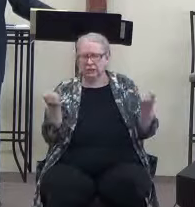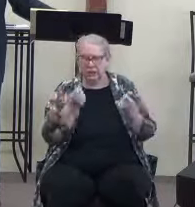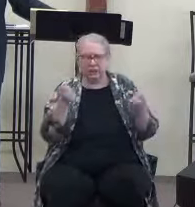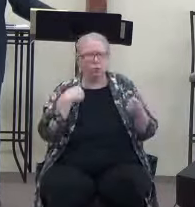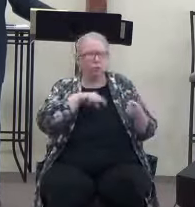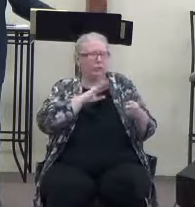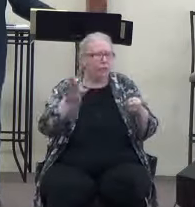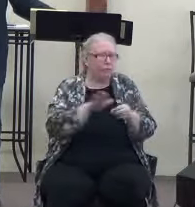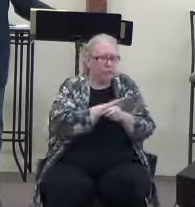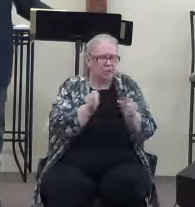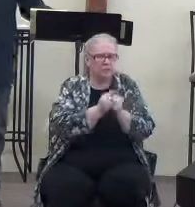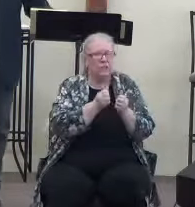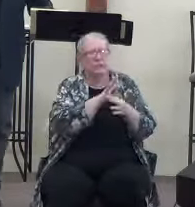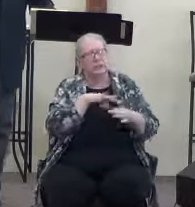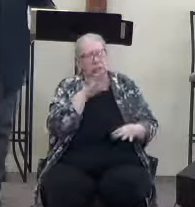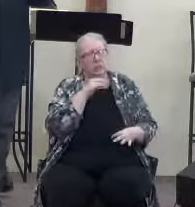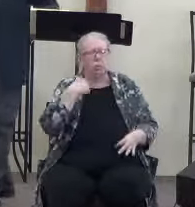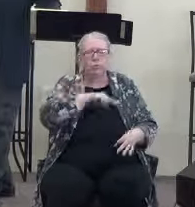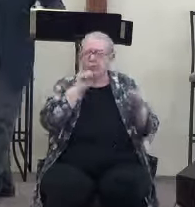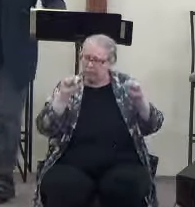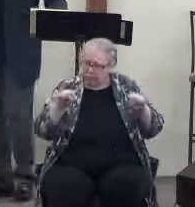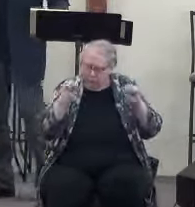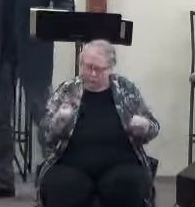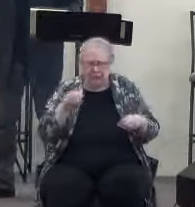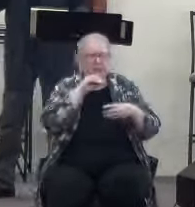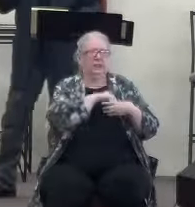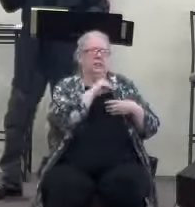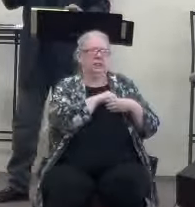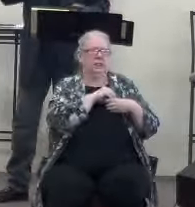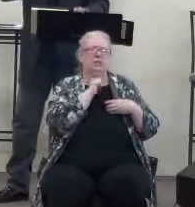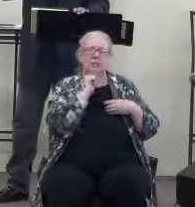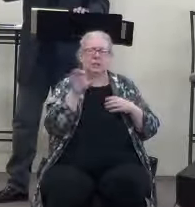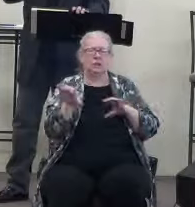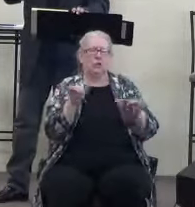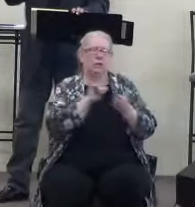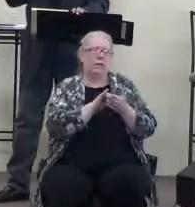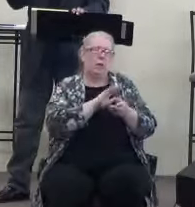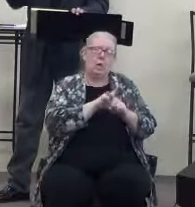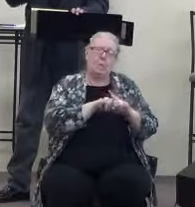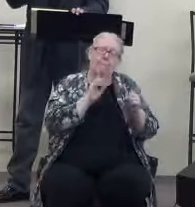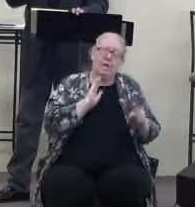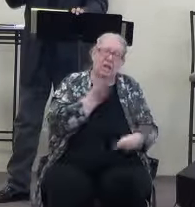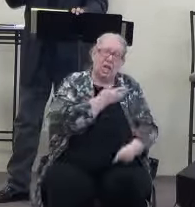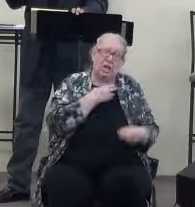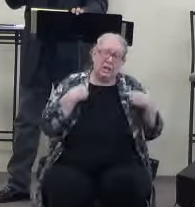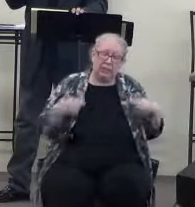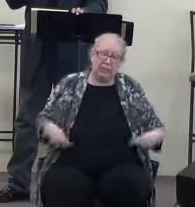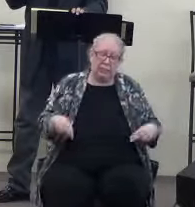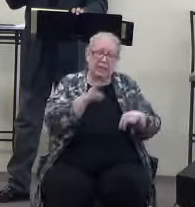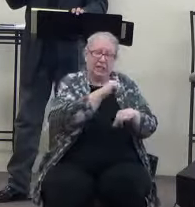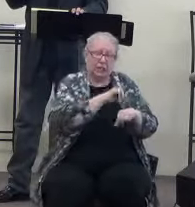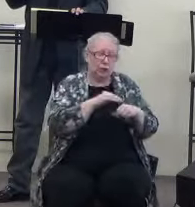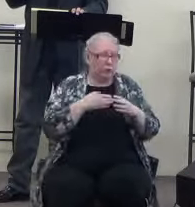filled with the Spirit. We have the capability in us not to do that. But, oh, our human nature takes us right back there.